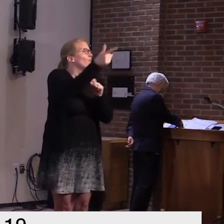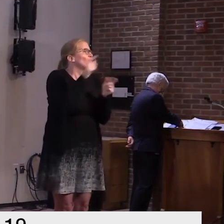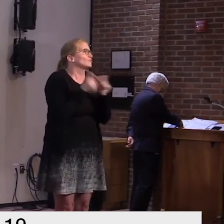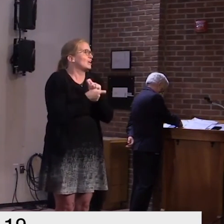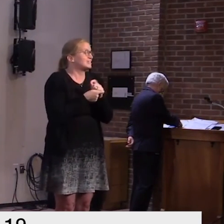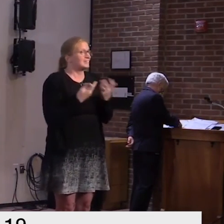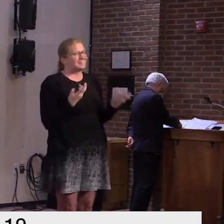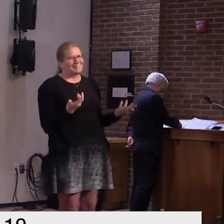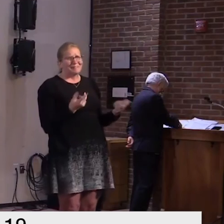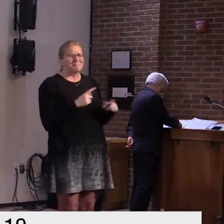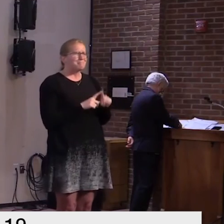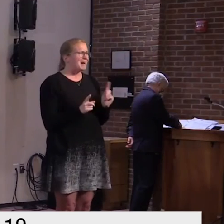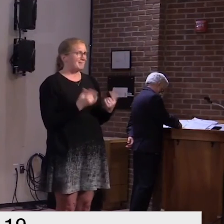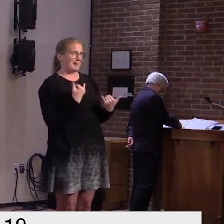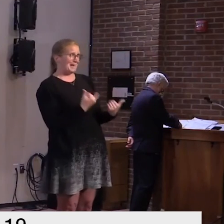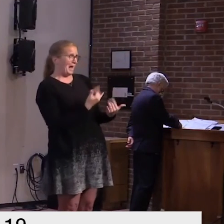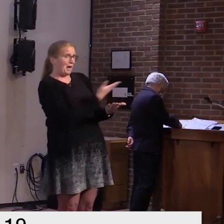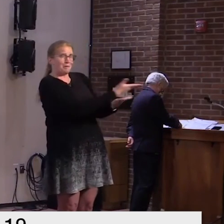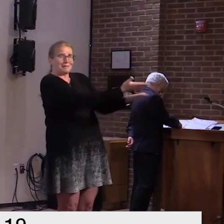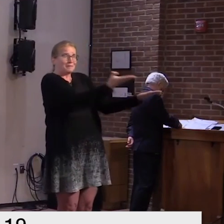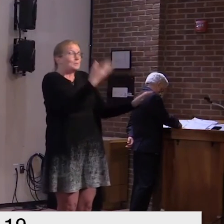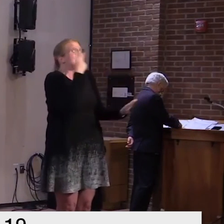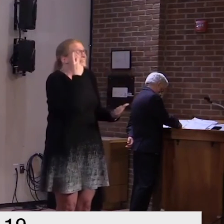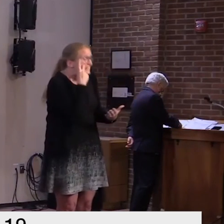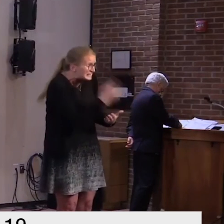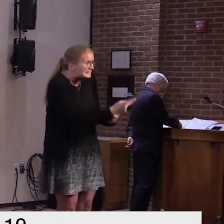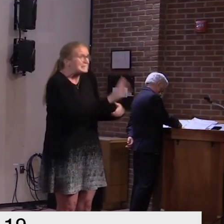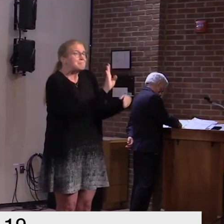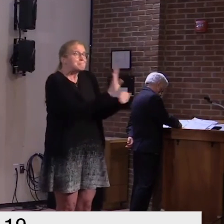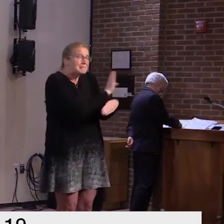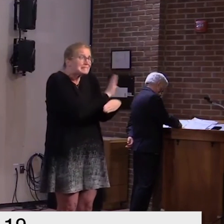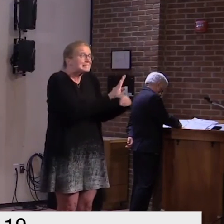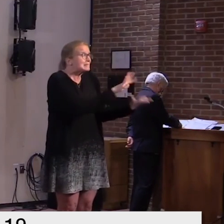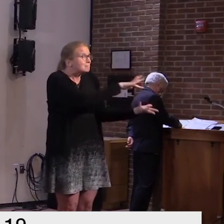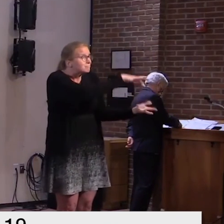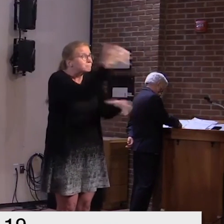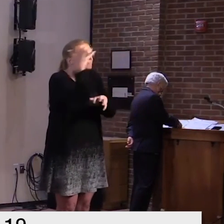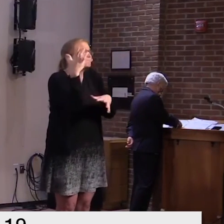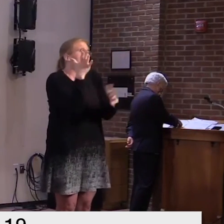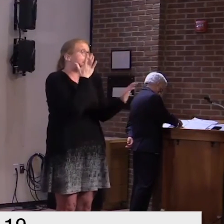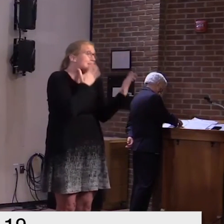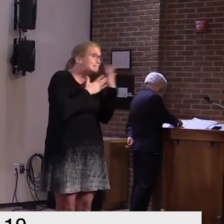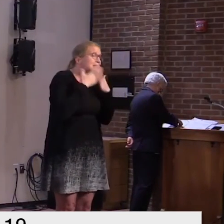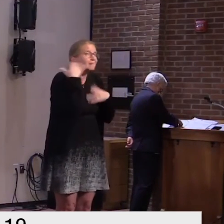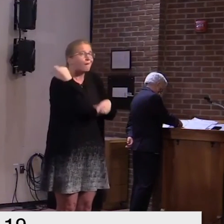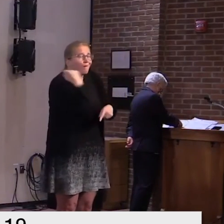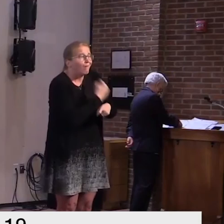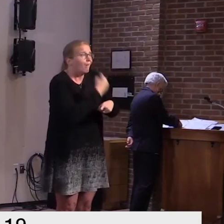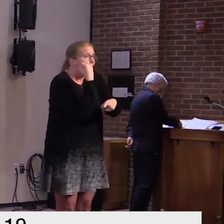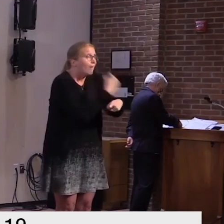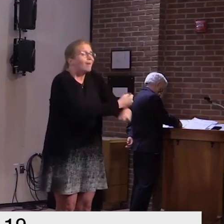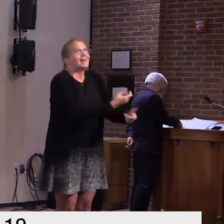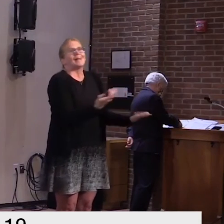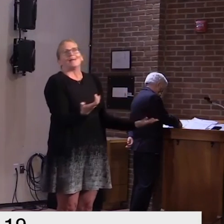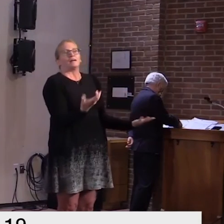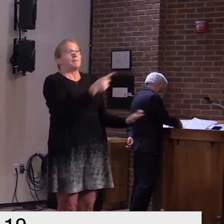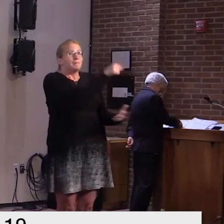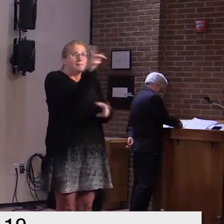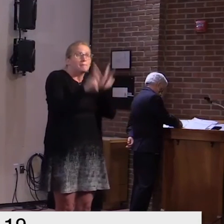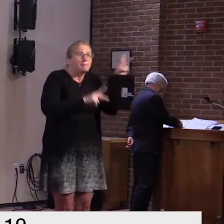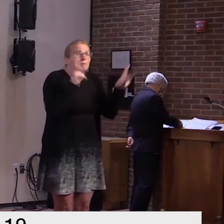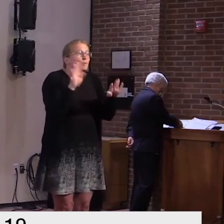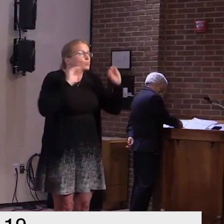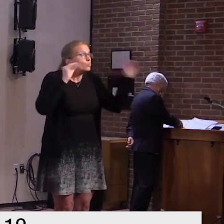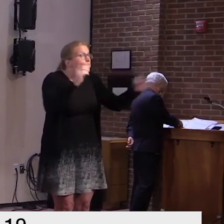people on unemployment right now we need them to get back to work and we need to make sure that we're protecting these